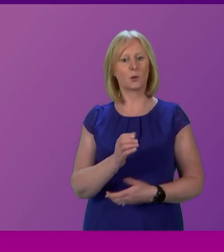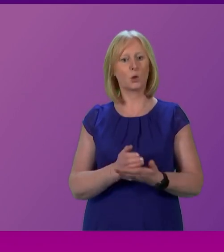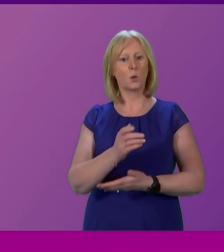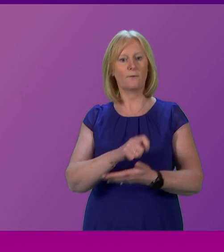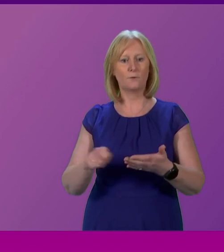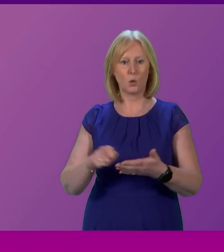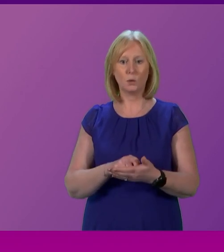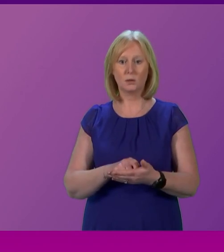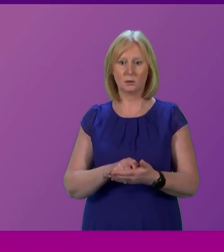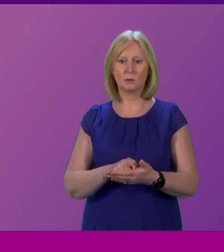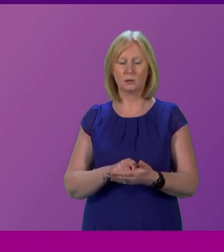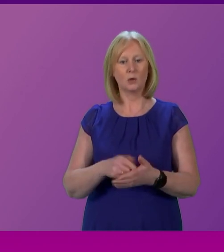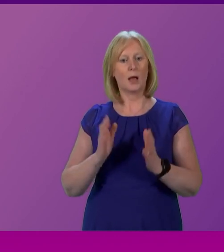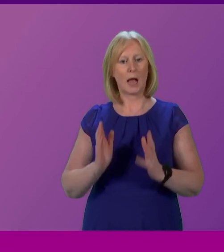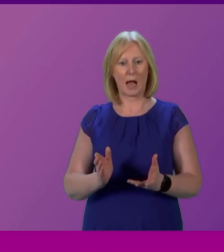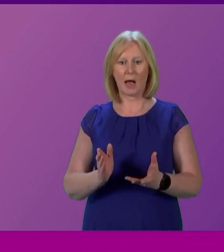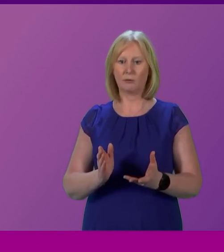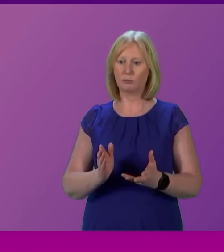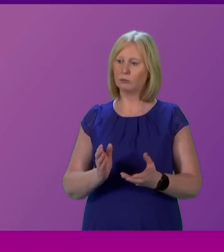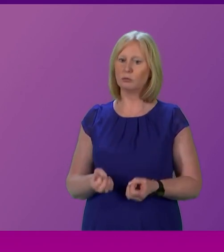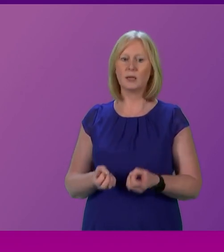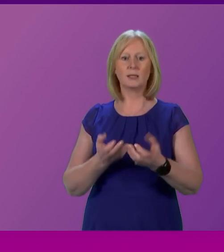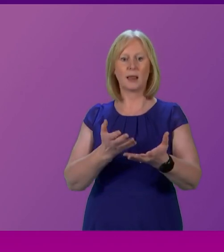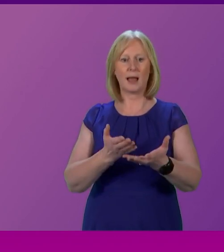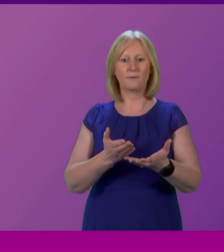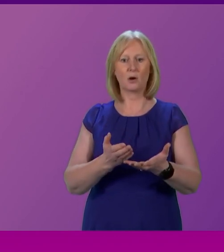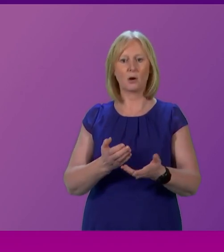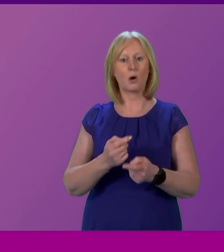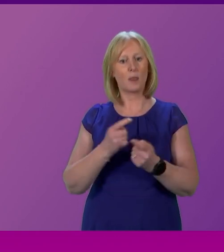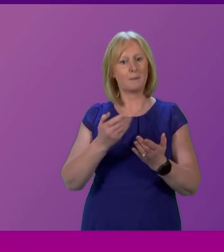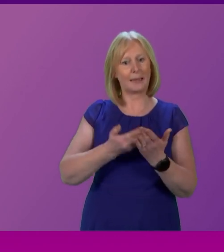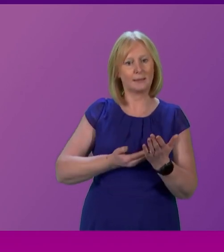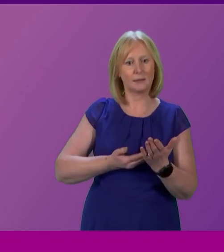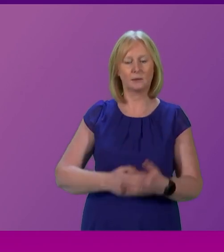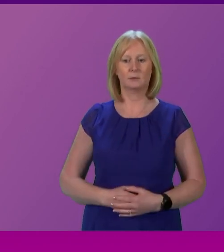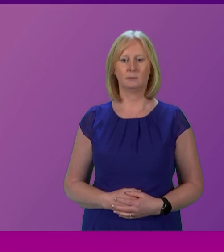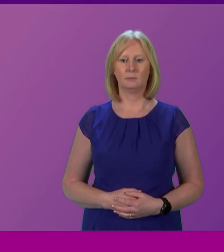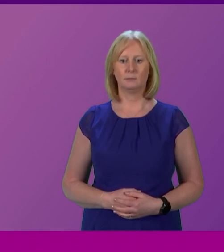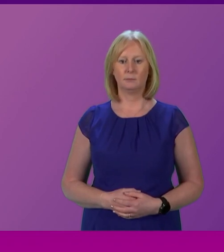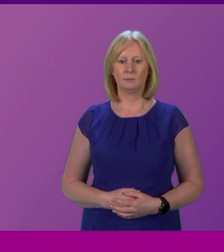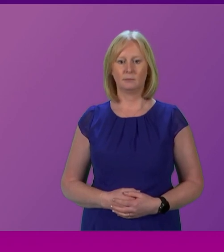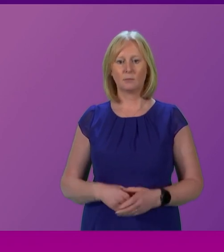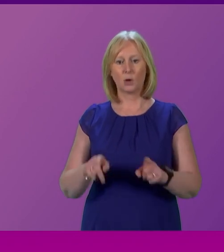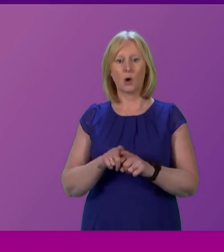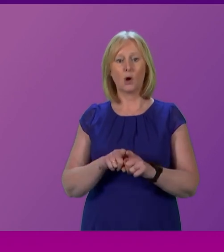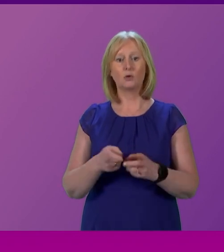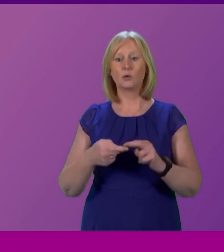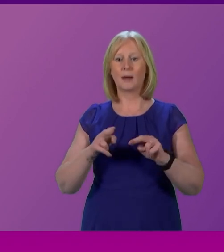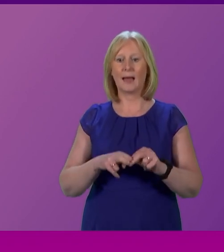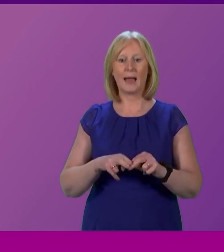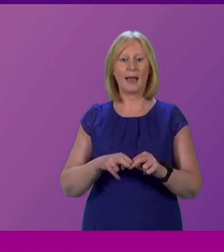deliver on the mandates that we are given. But it also obliges us all, when we do not win elections,